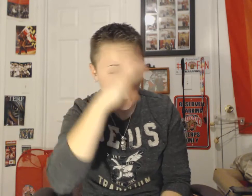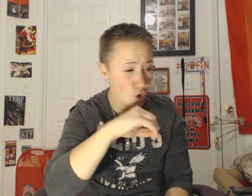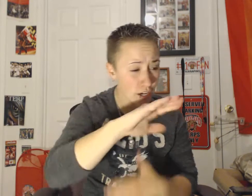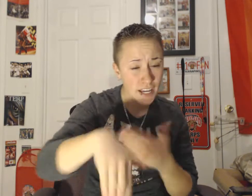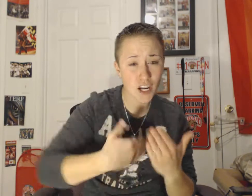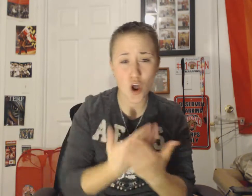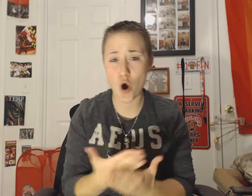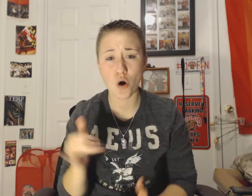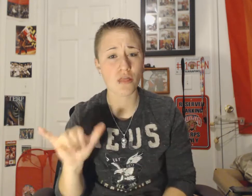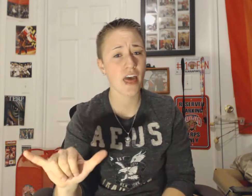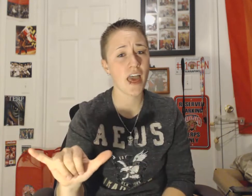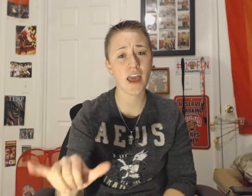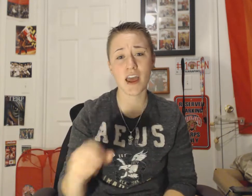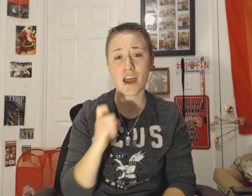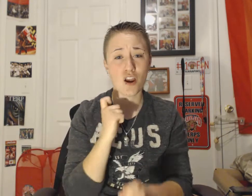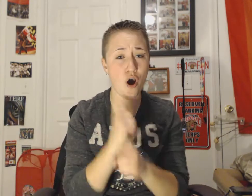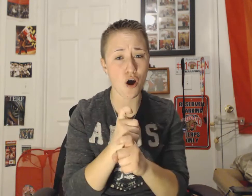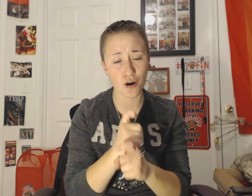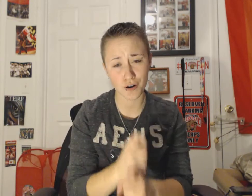looking all that hard